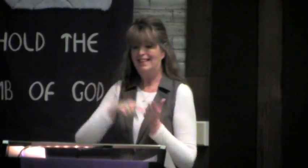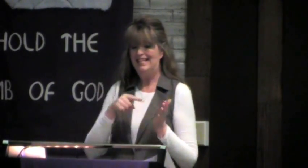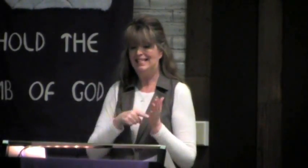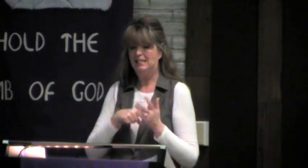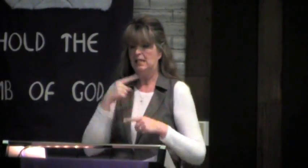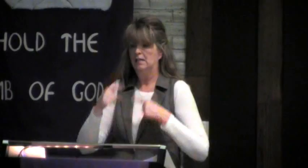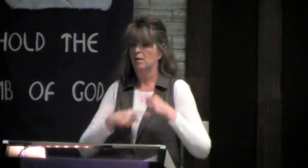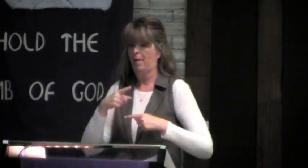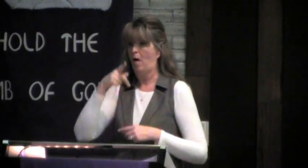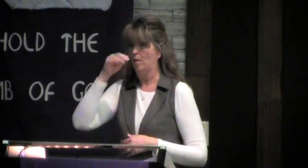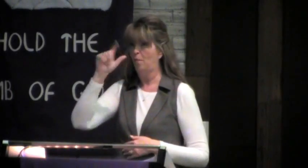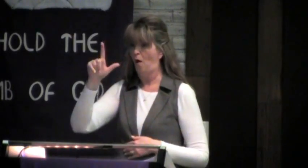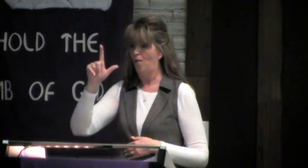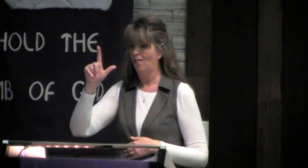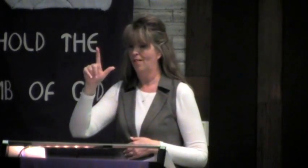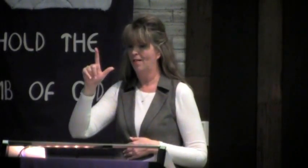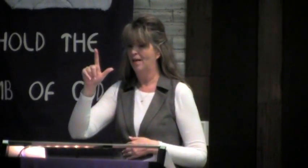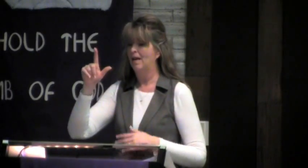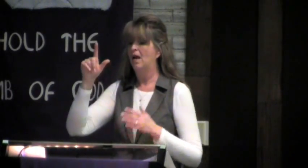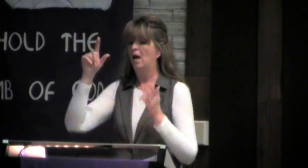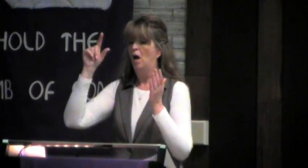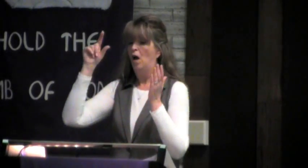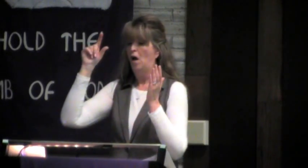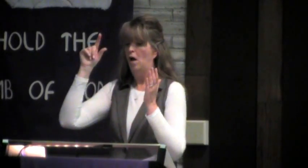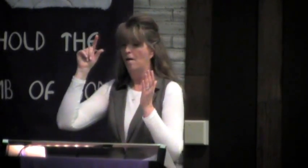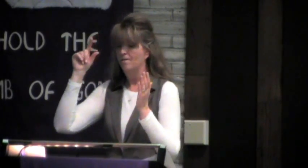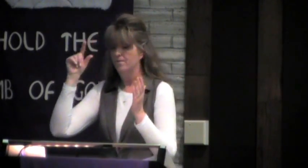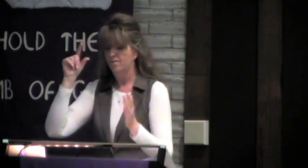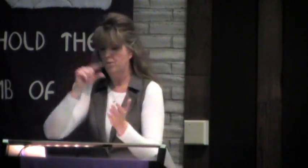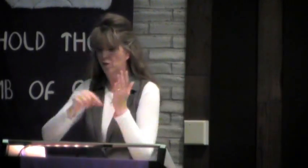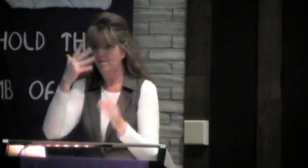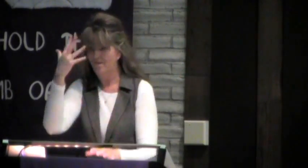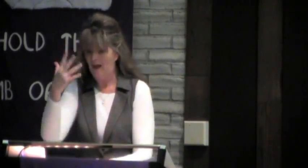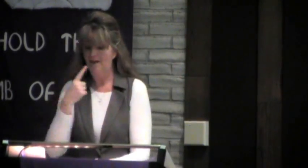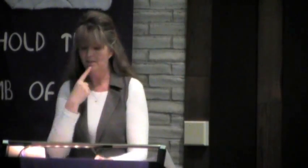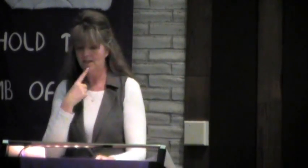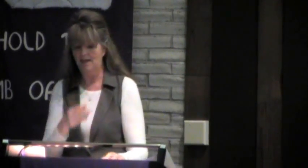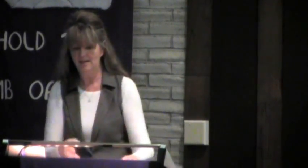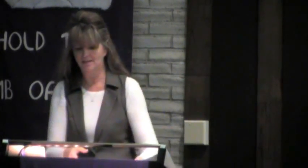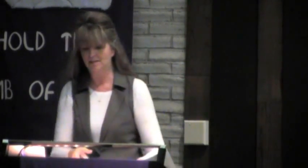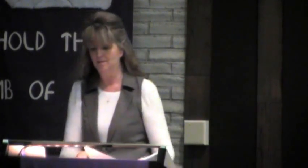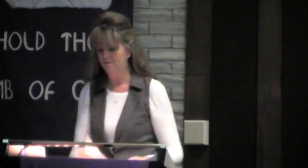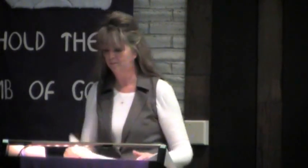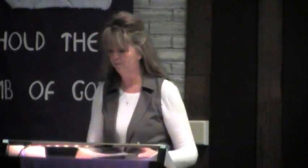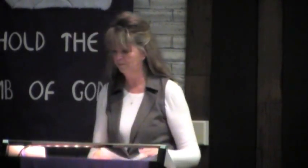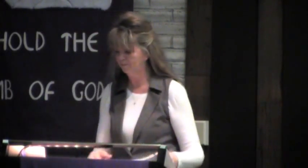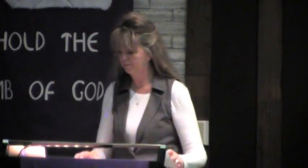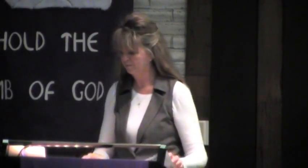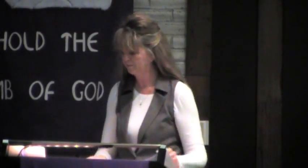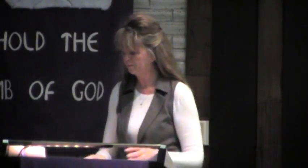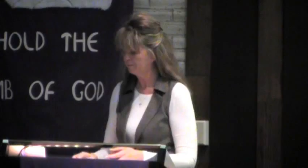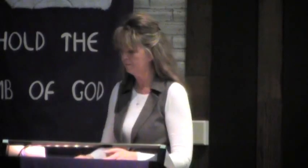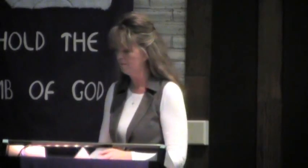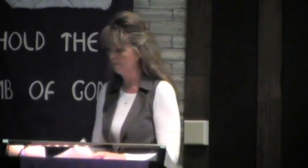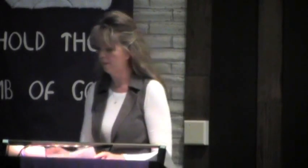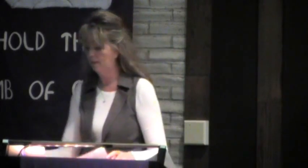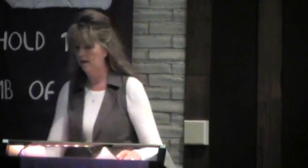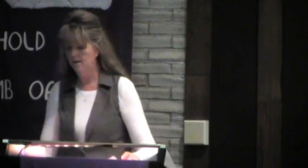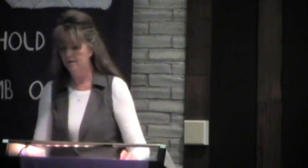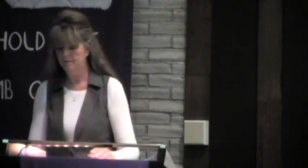So, anyway, this is about Paul. And verse 5 says, can we move to verse 5, please?